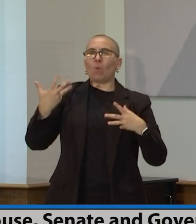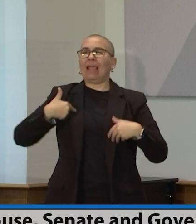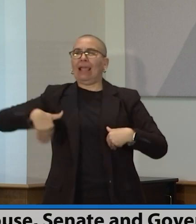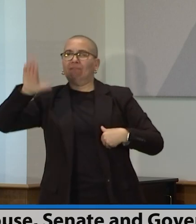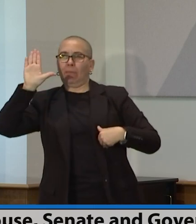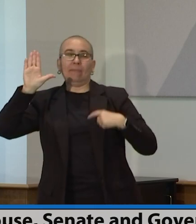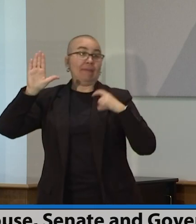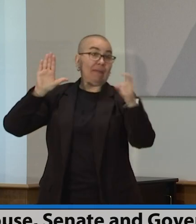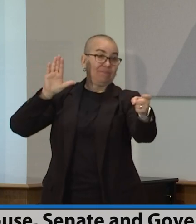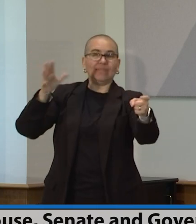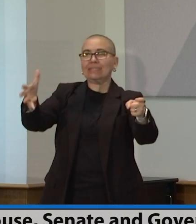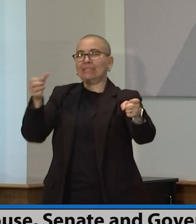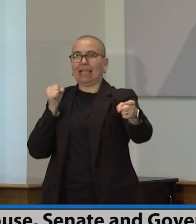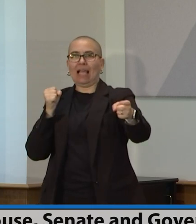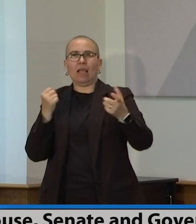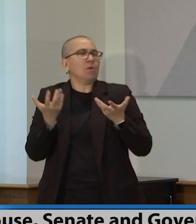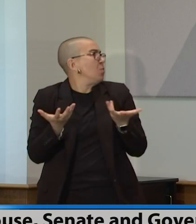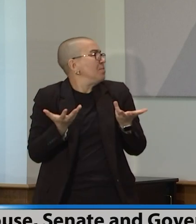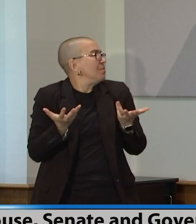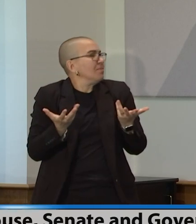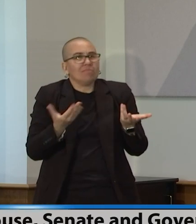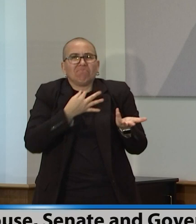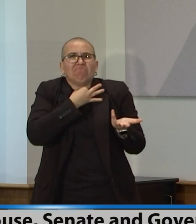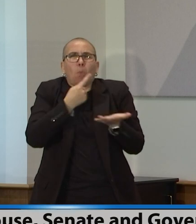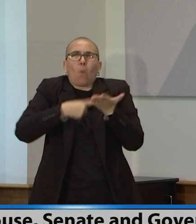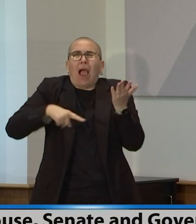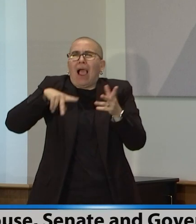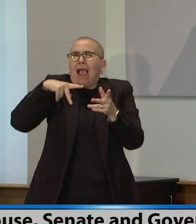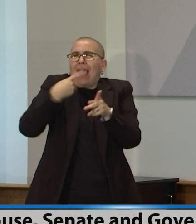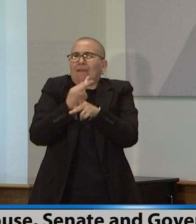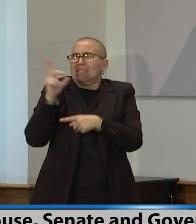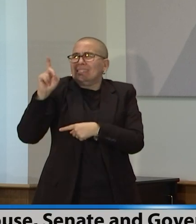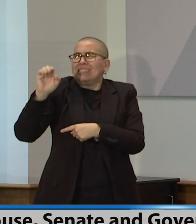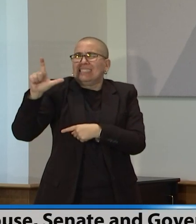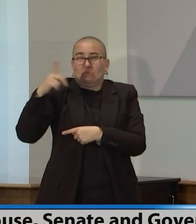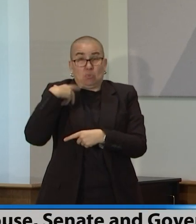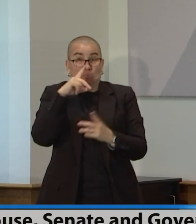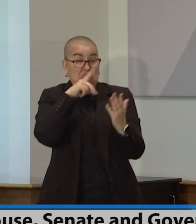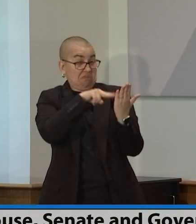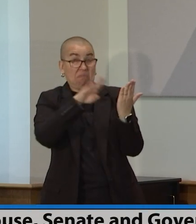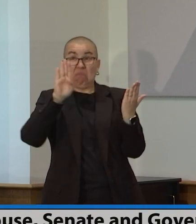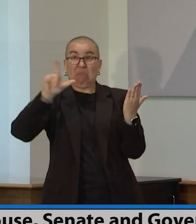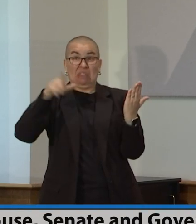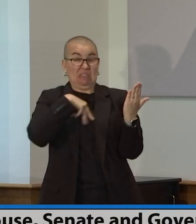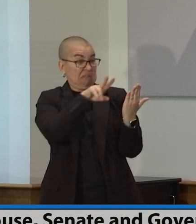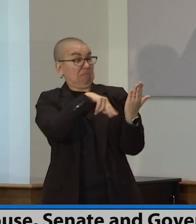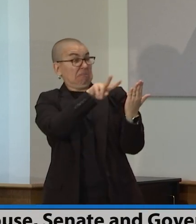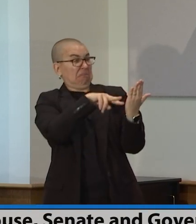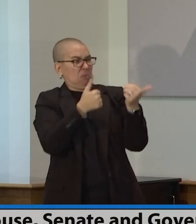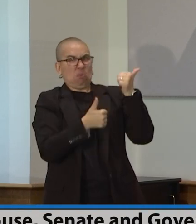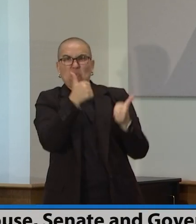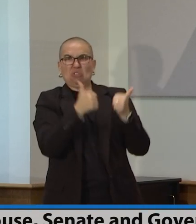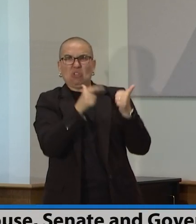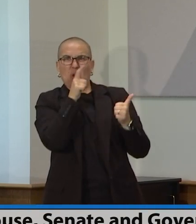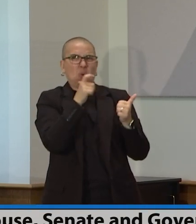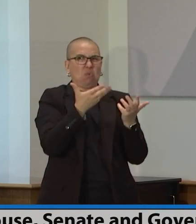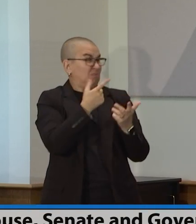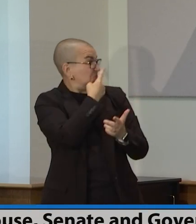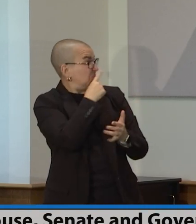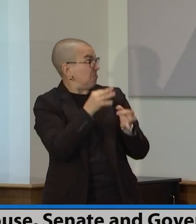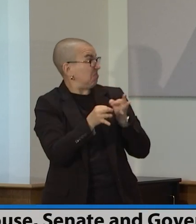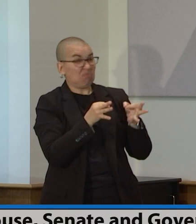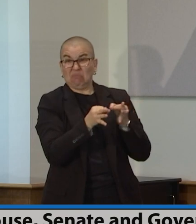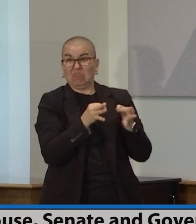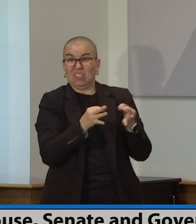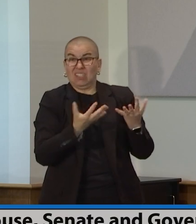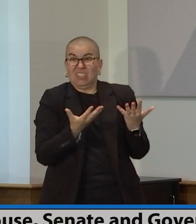issues a lot. It's hard to look through these numbers and see sort of where you ended up. So I'm going to ask all three of you to just give me sort of a